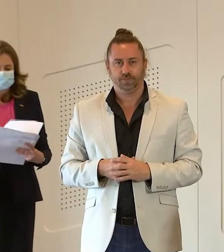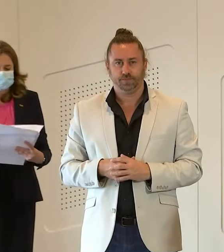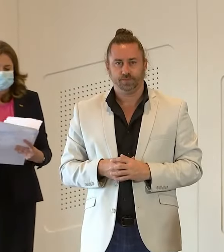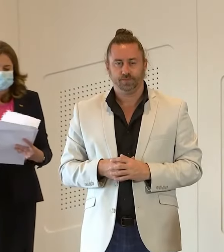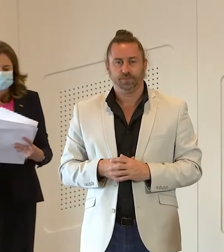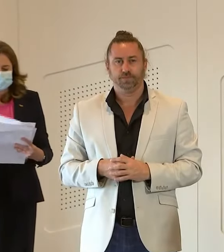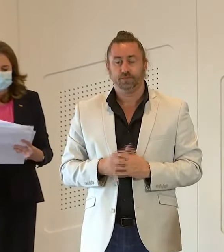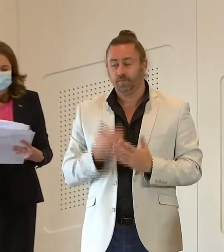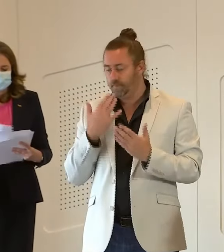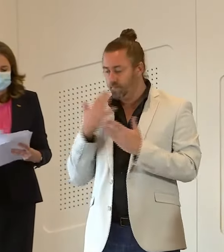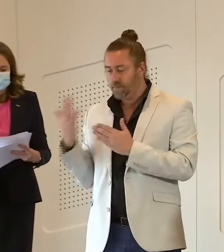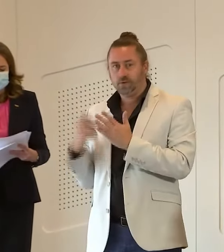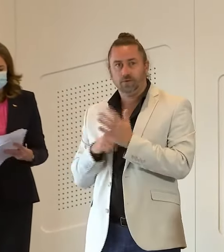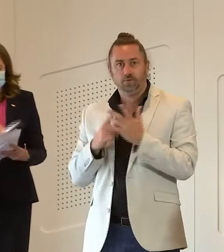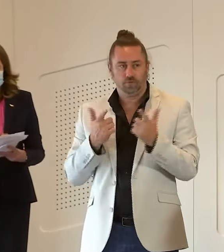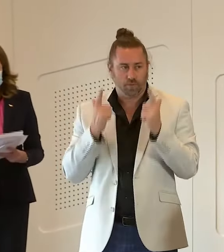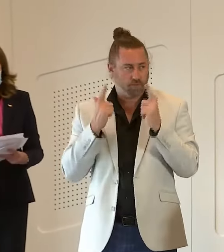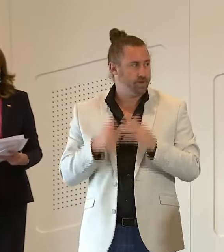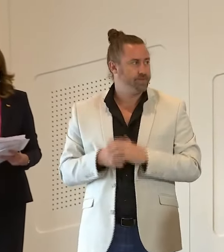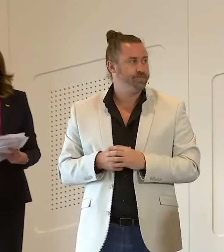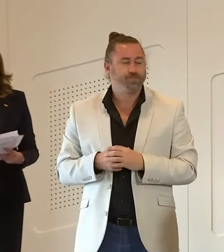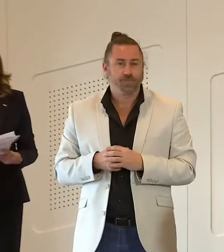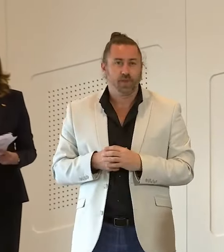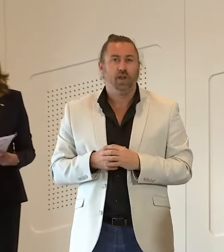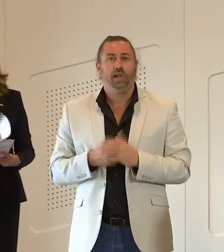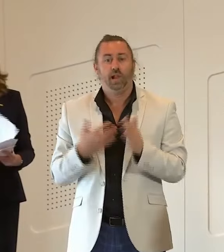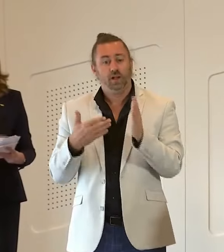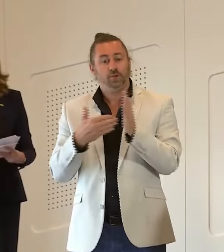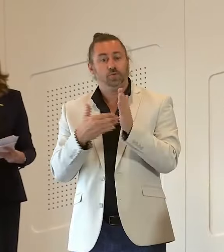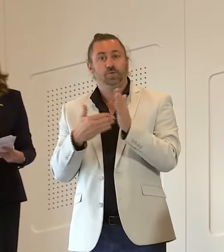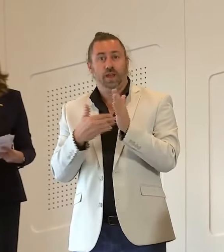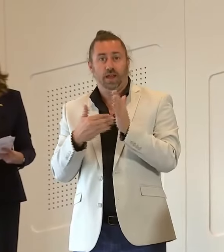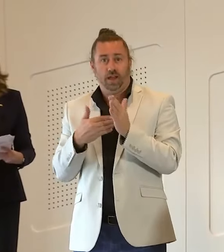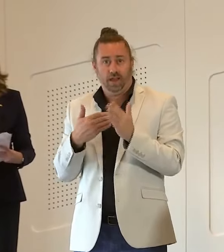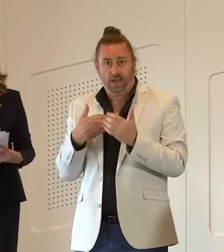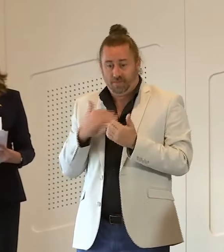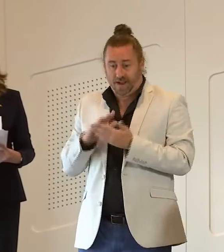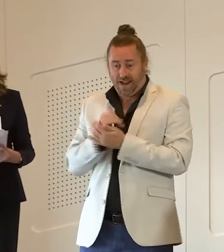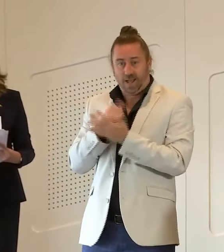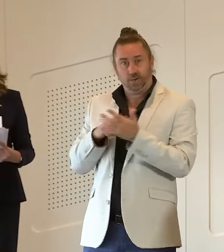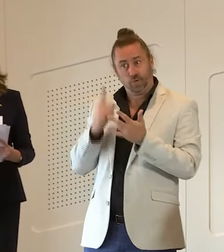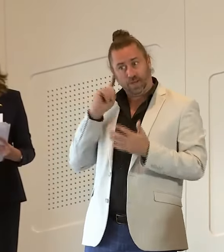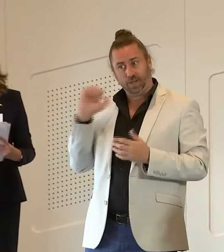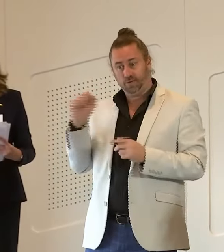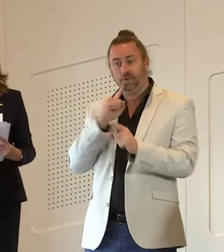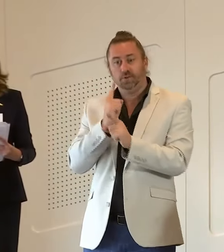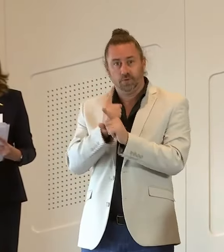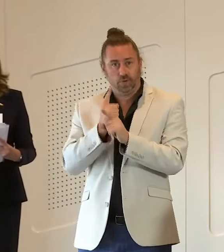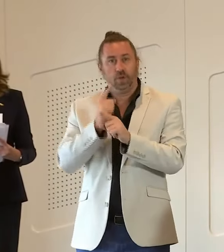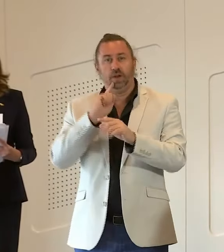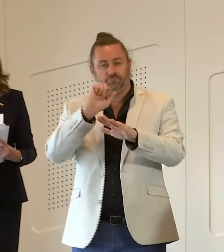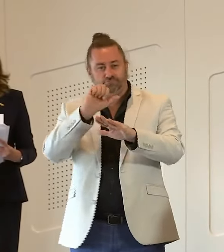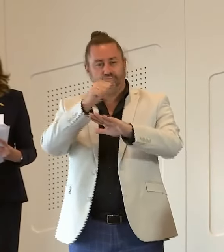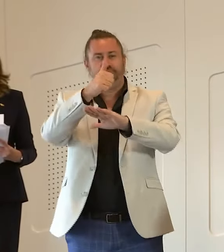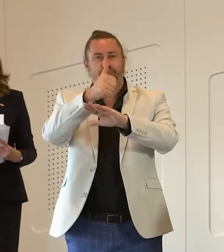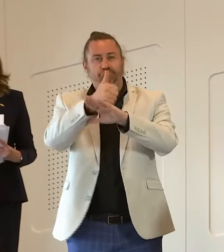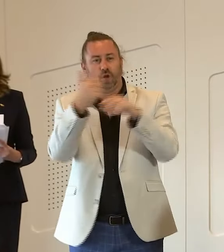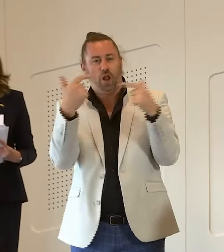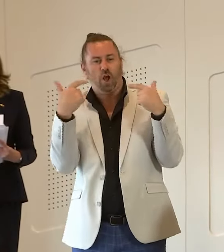thank you premier and today of course i welcome the premier's announcement to establish a commission of inquiry